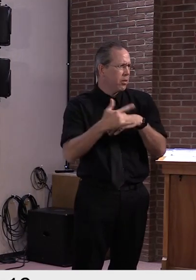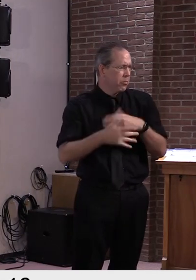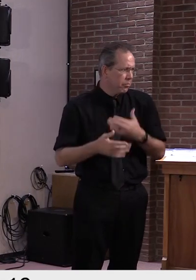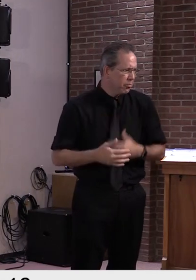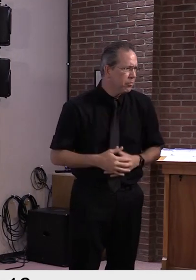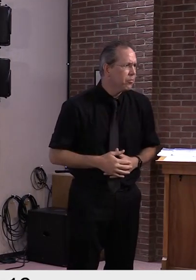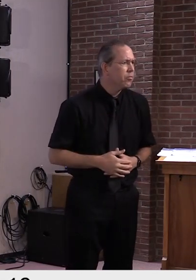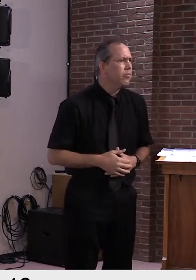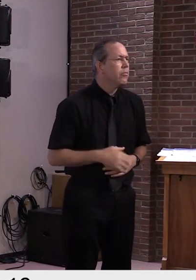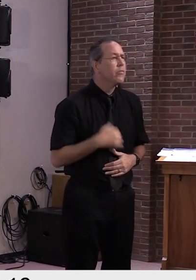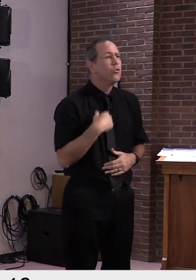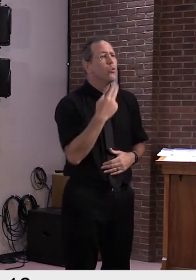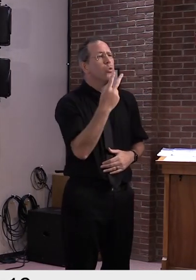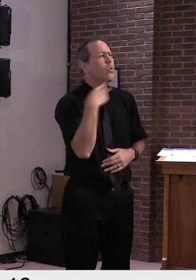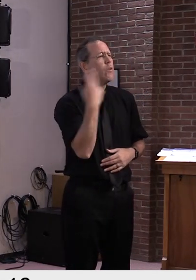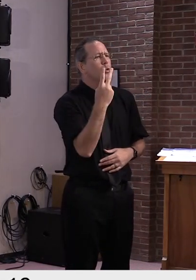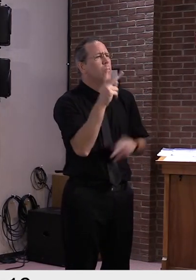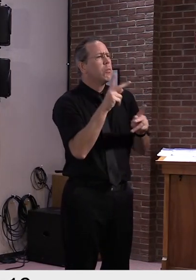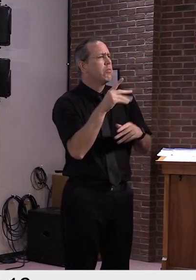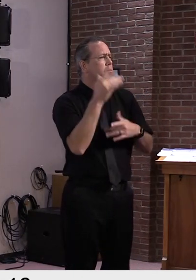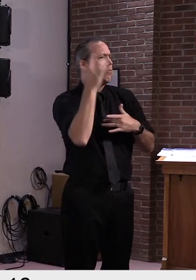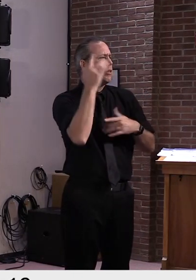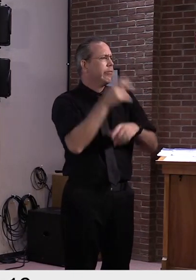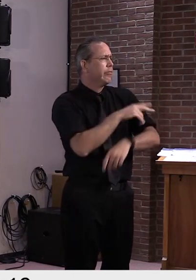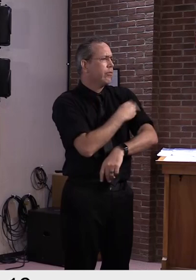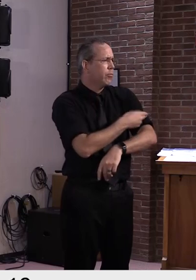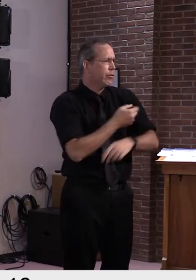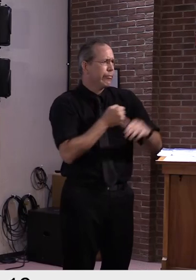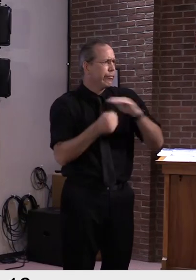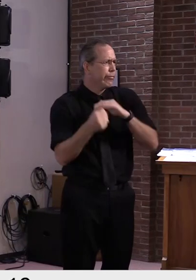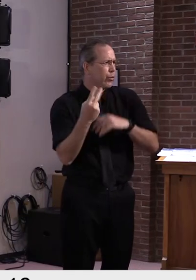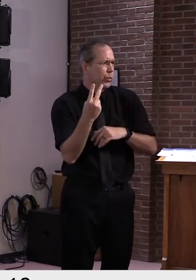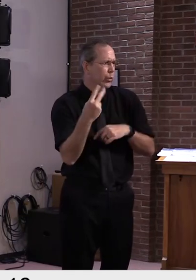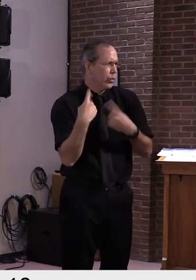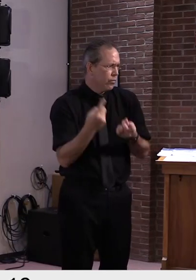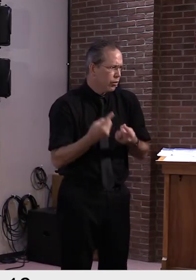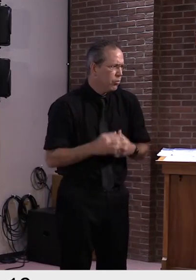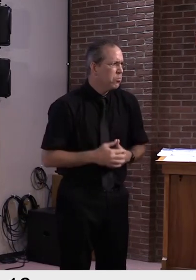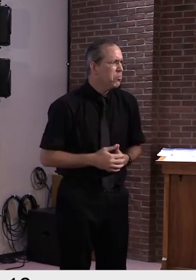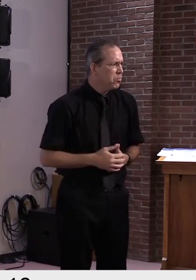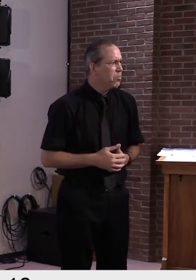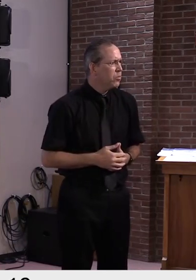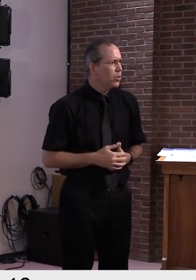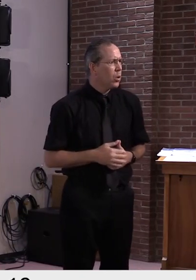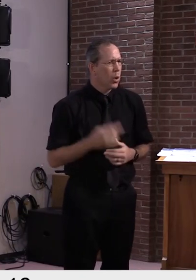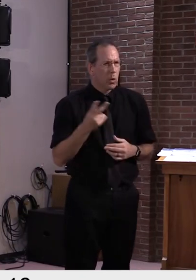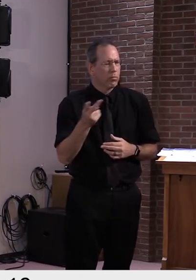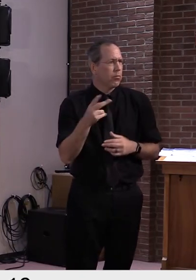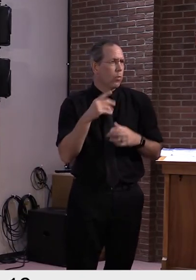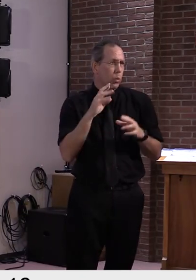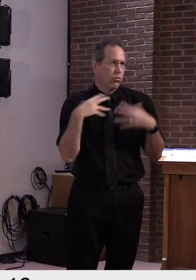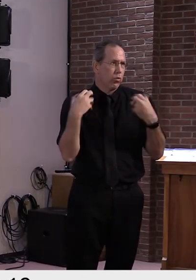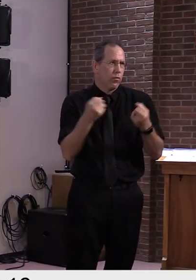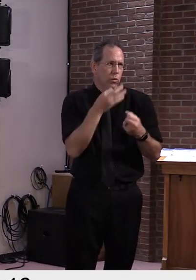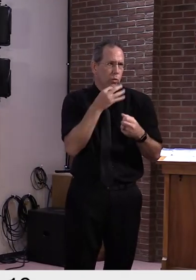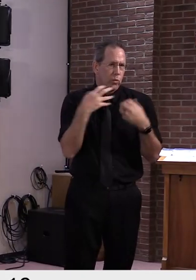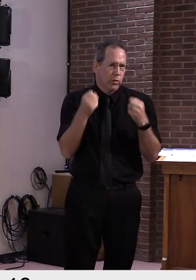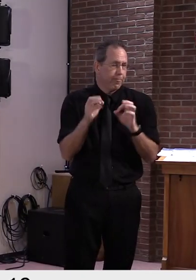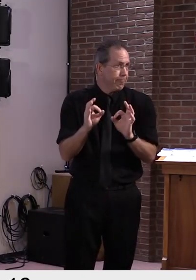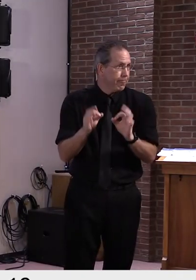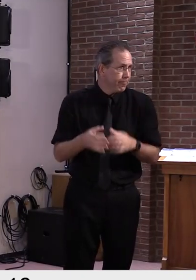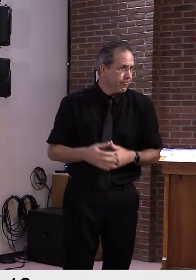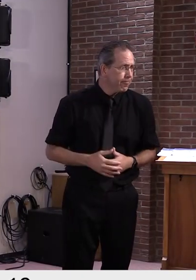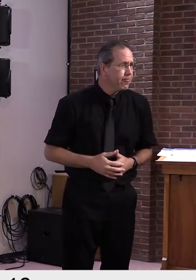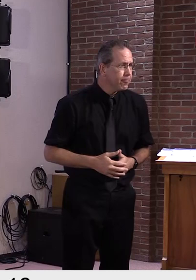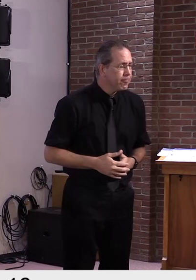in the ICU, and we wish them a full and speedy recovery. Turning now to the Vermont forecast,